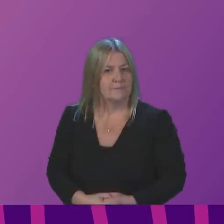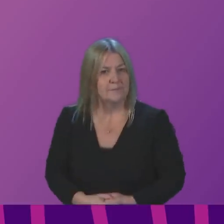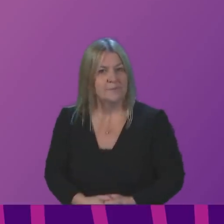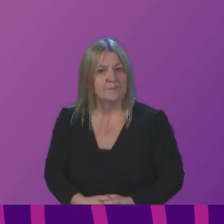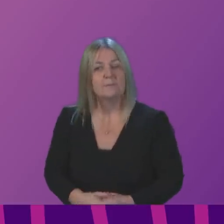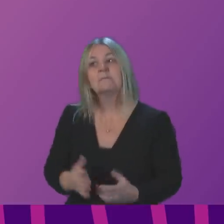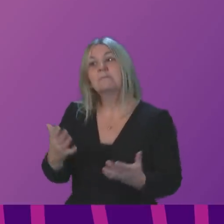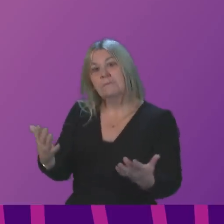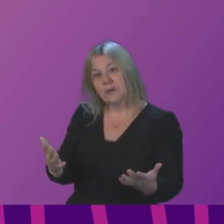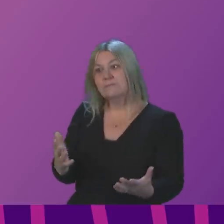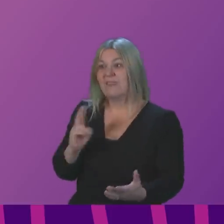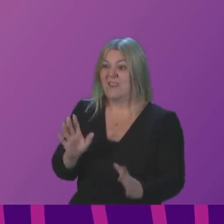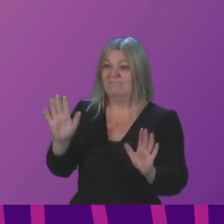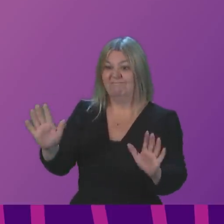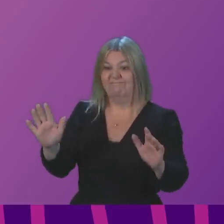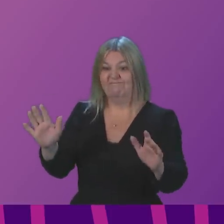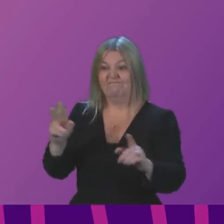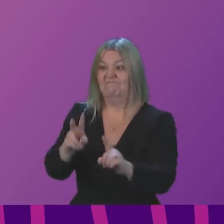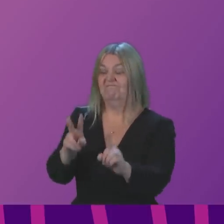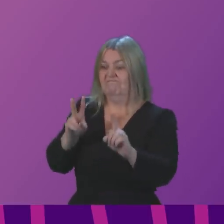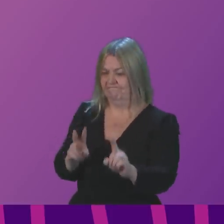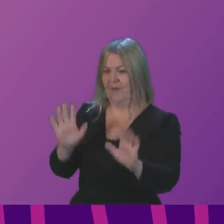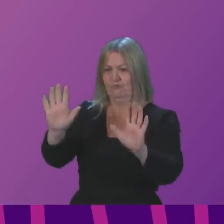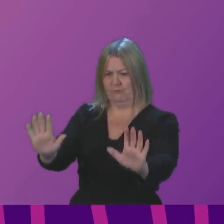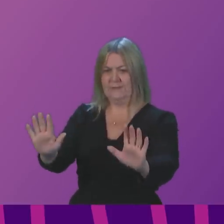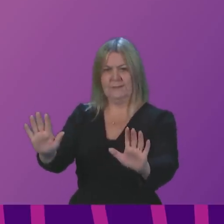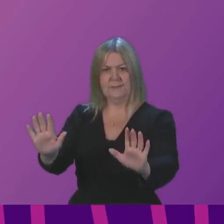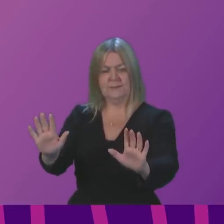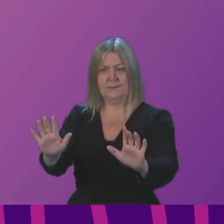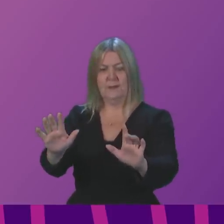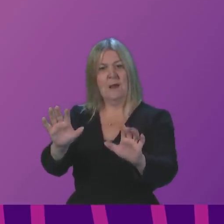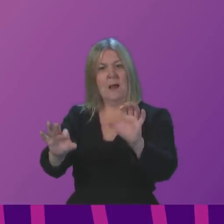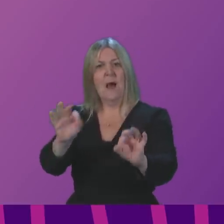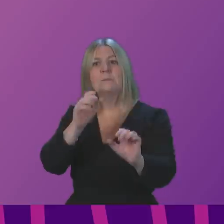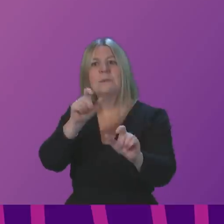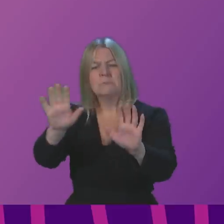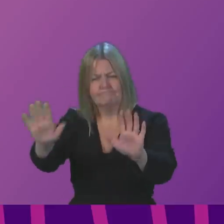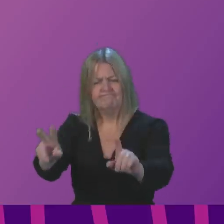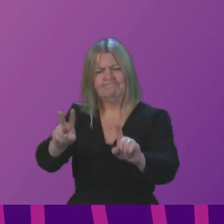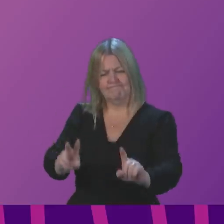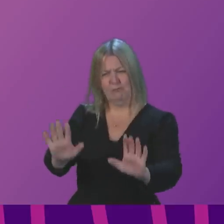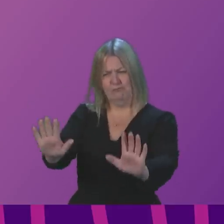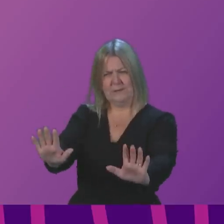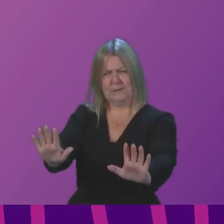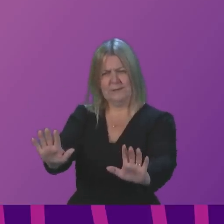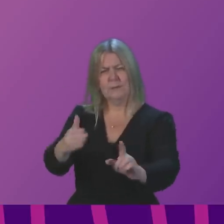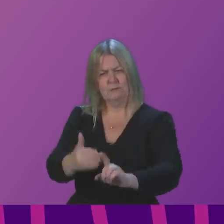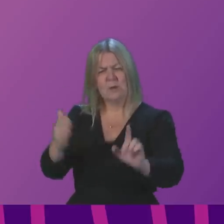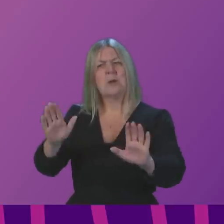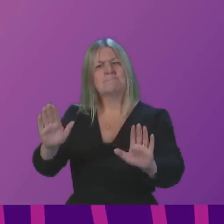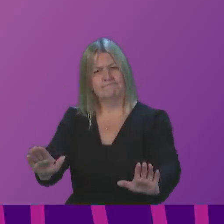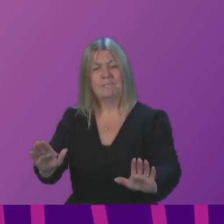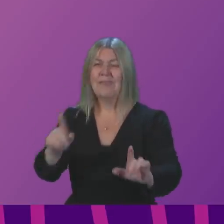officer, for yet again, taking a step back from all of this or asking people to take a step back from all of this and recognise